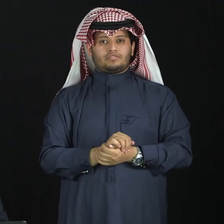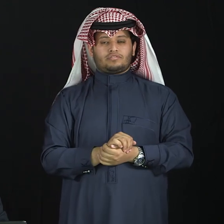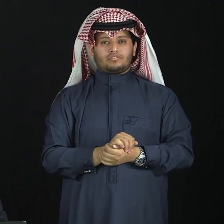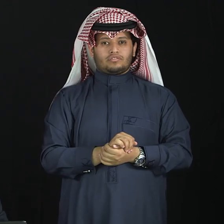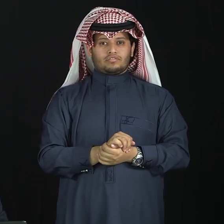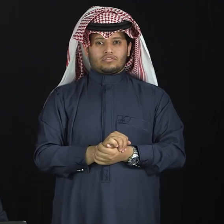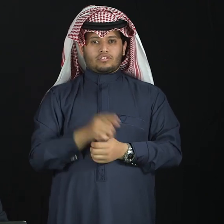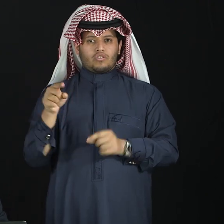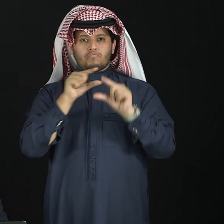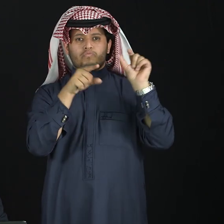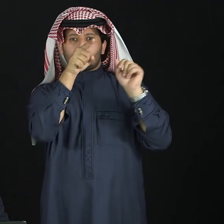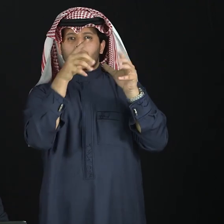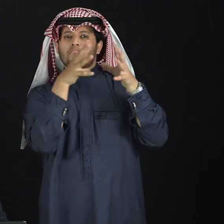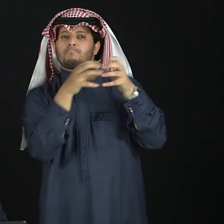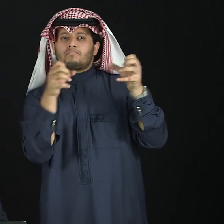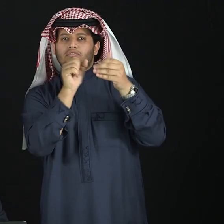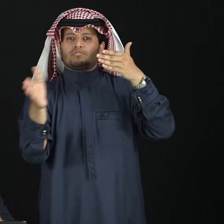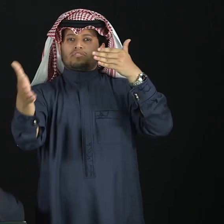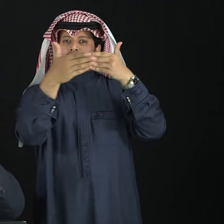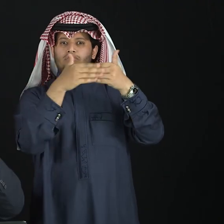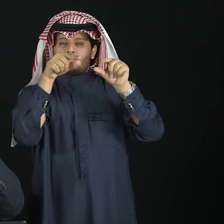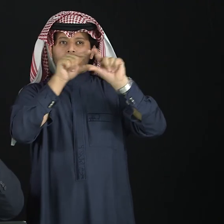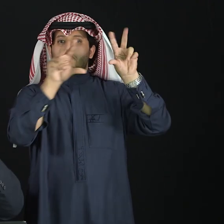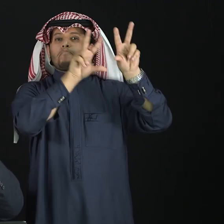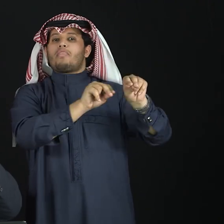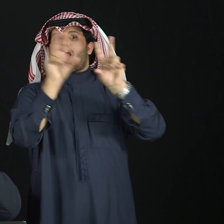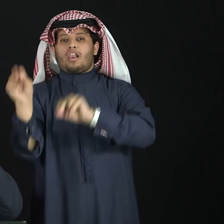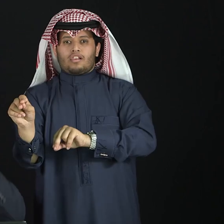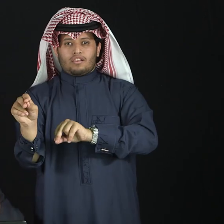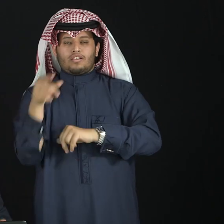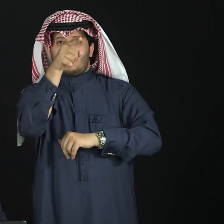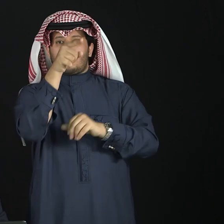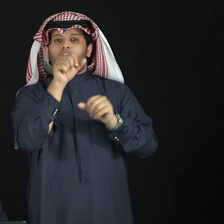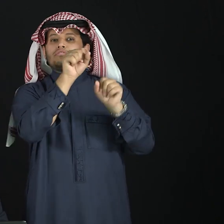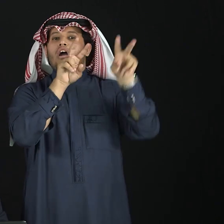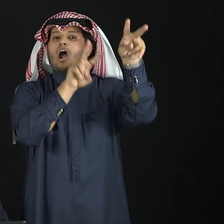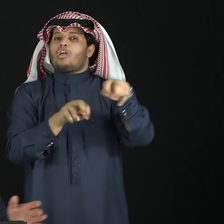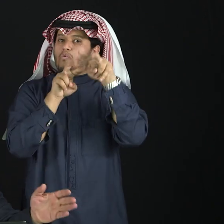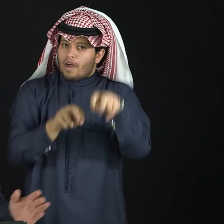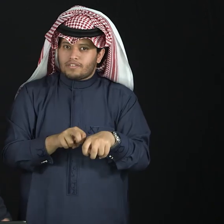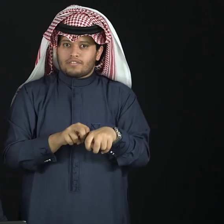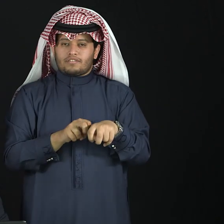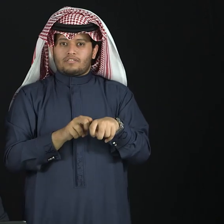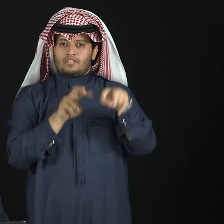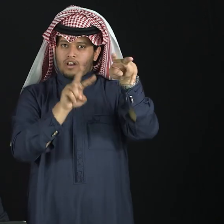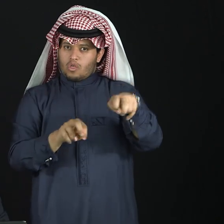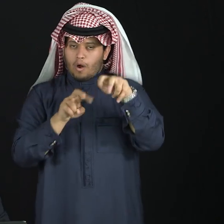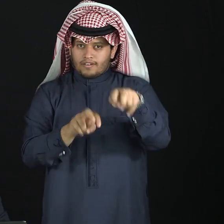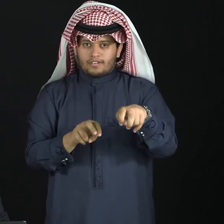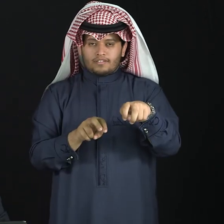gestures, clues. For example, it is an animal. Then he thinks of animals.